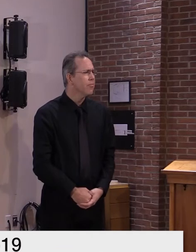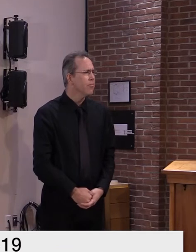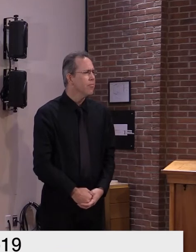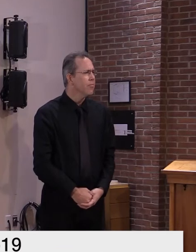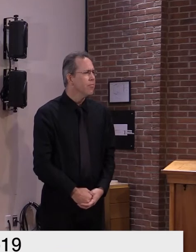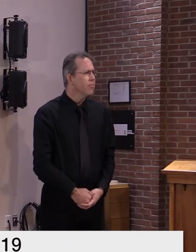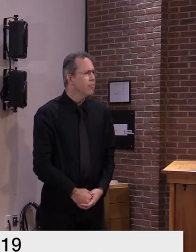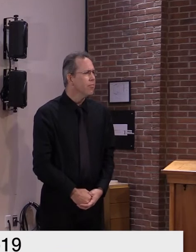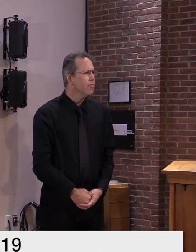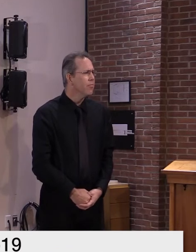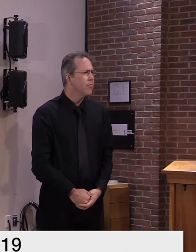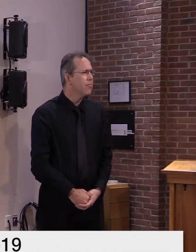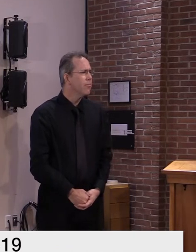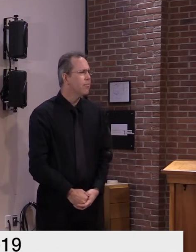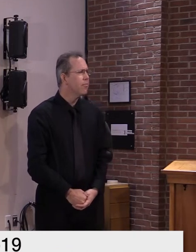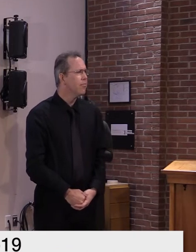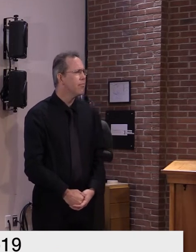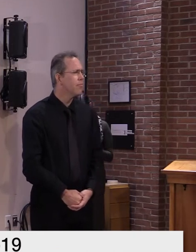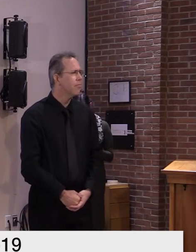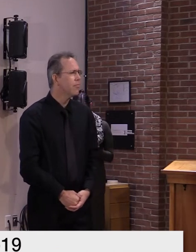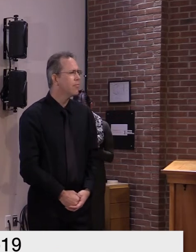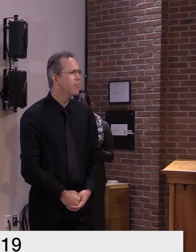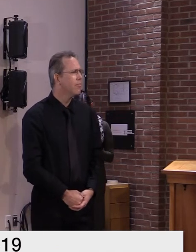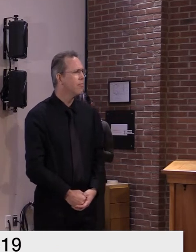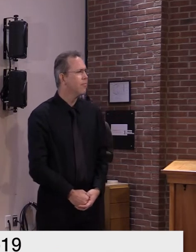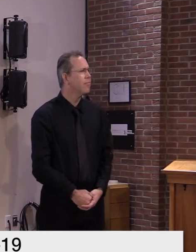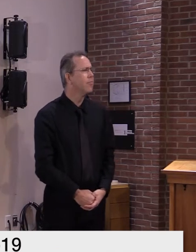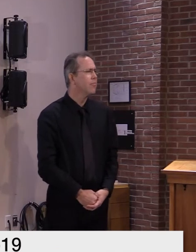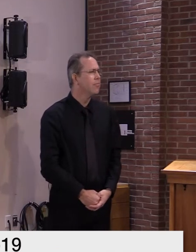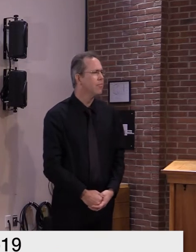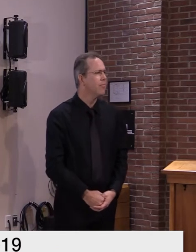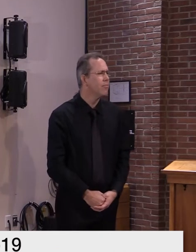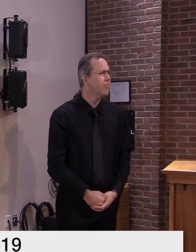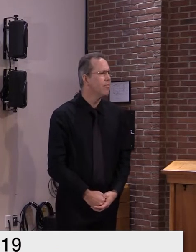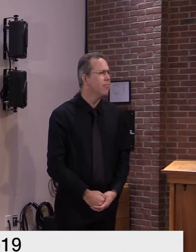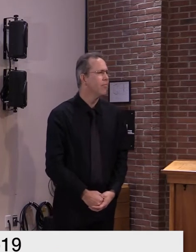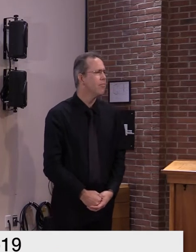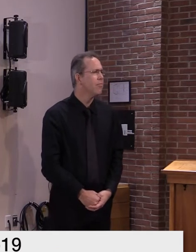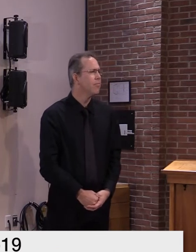allocated or spent all of its care if not how much is left let